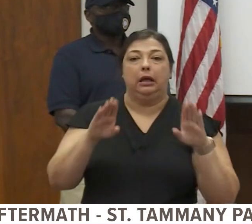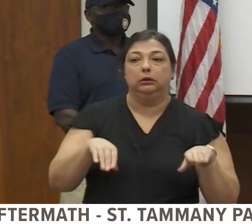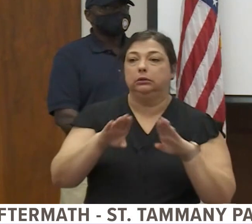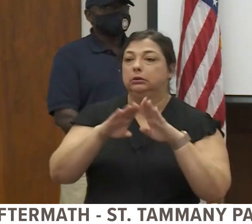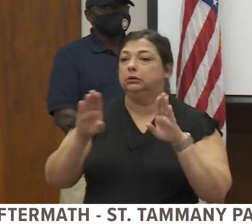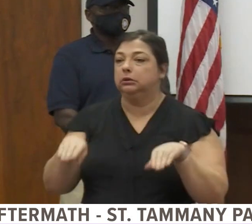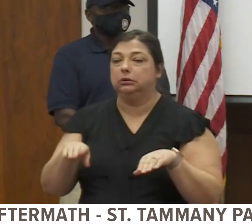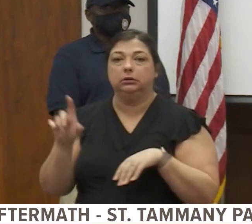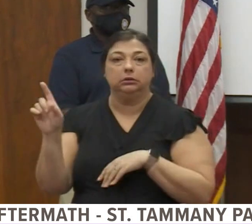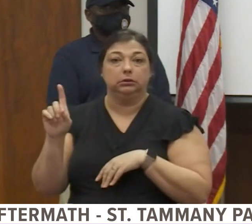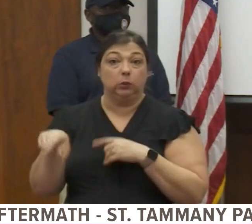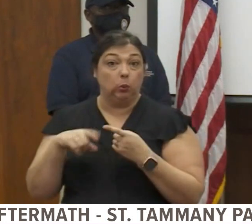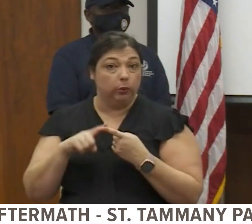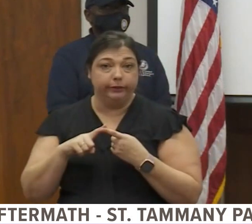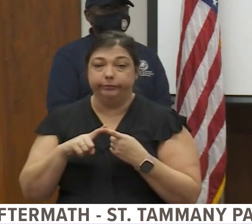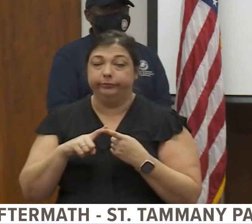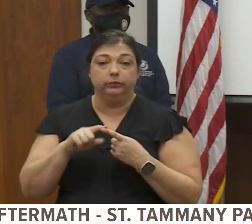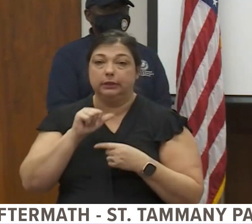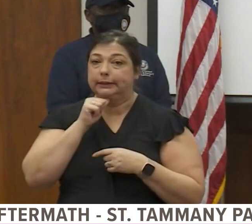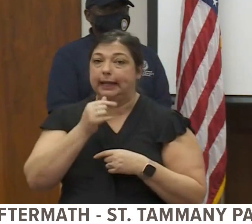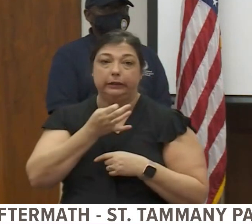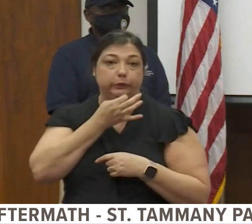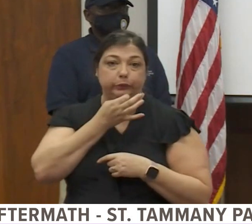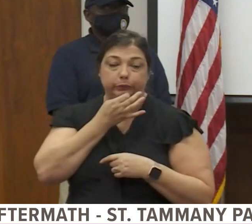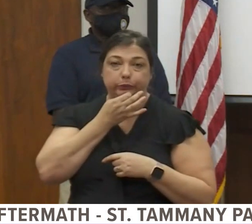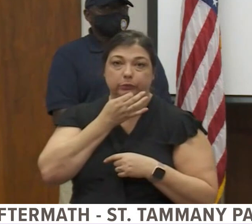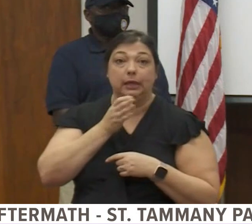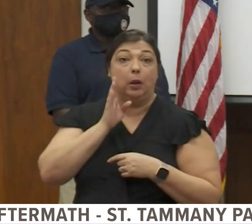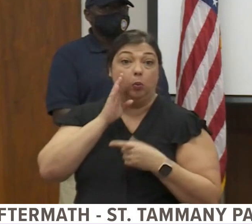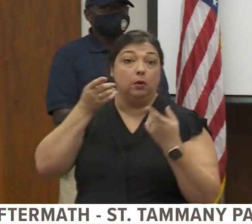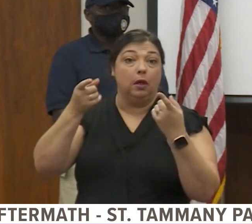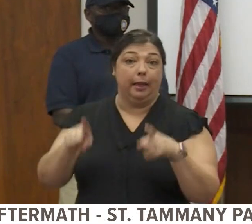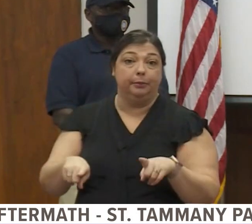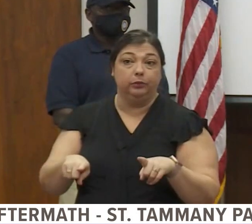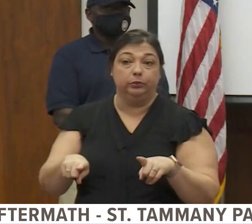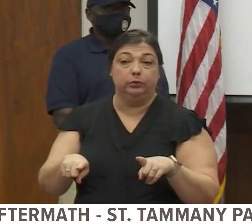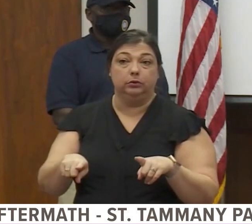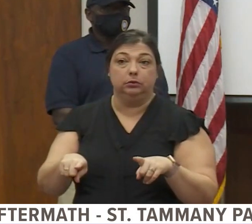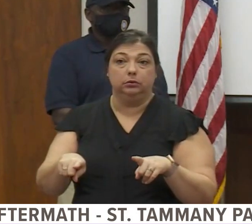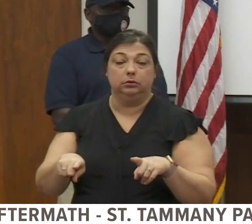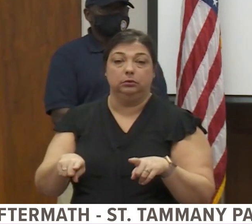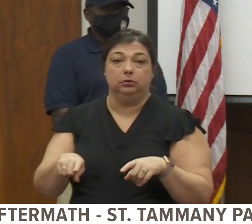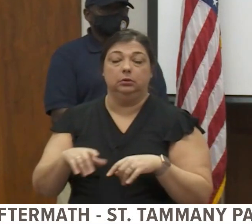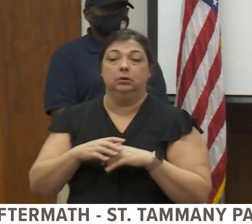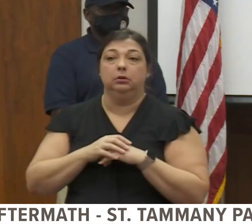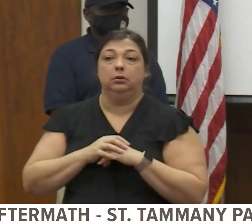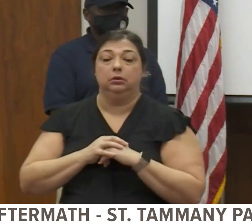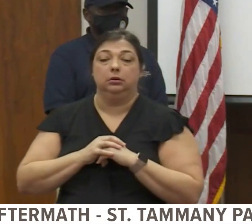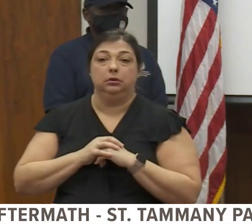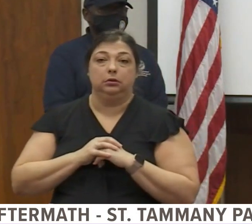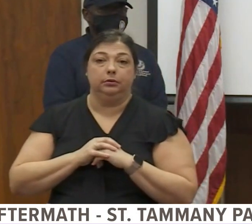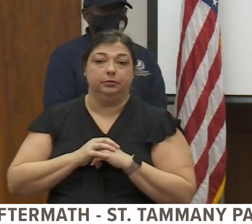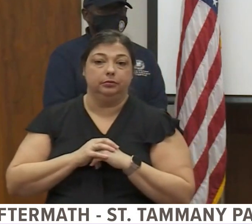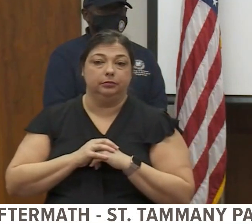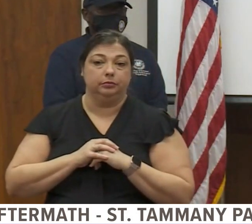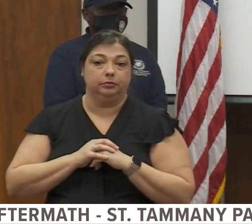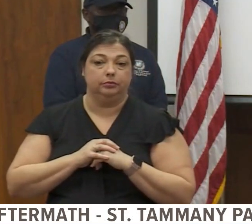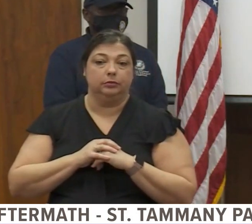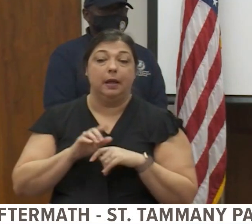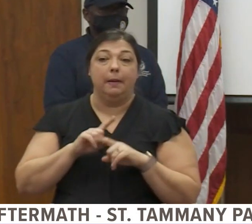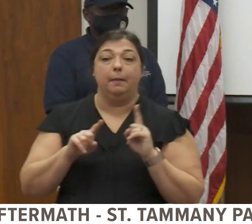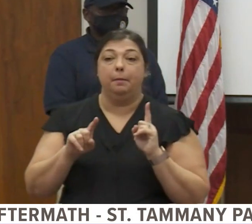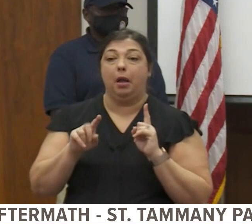place anytime soon. I mean, it will take place sooner than later, but the